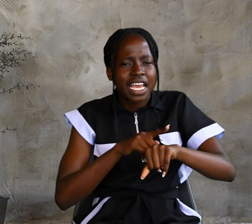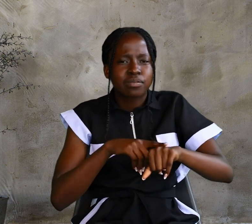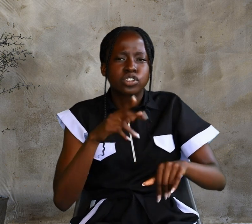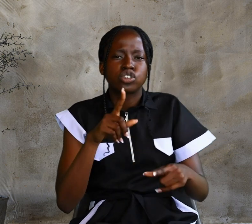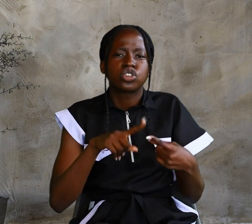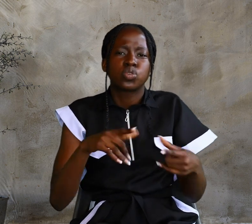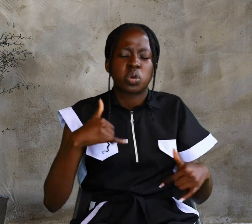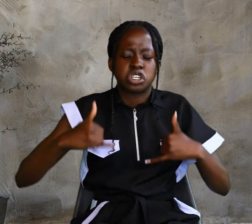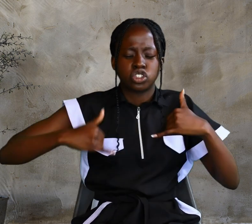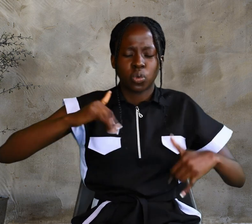light.